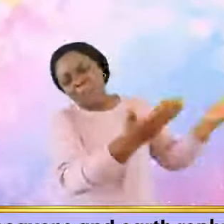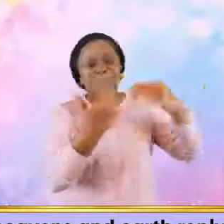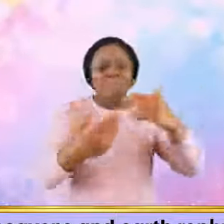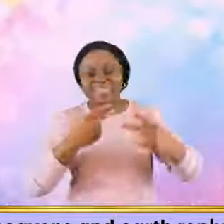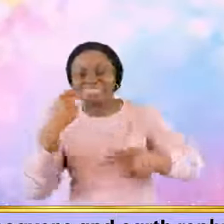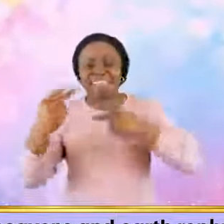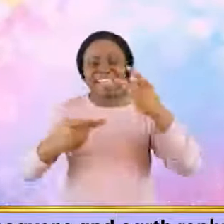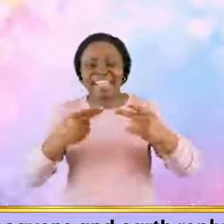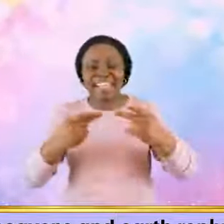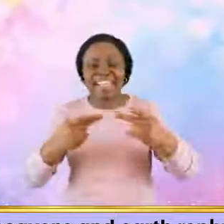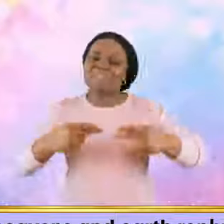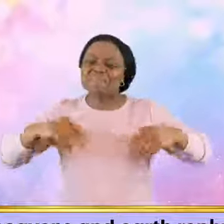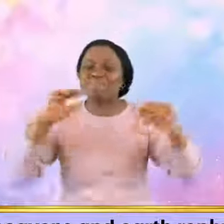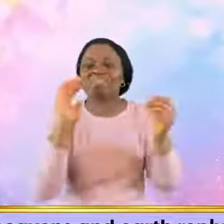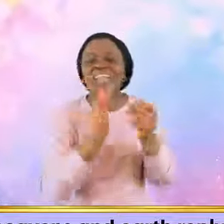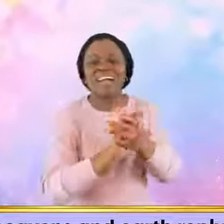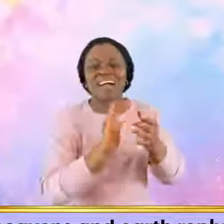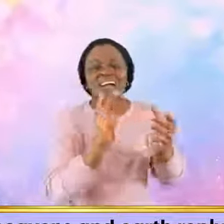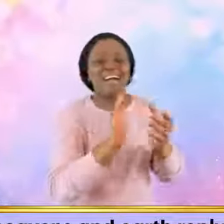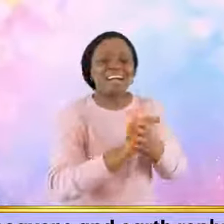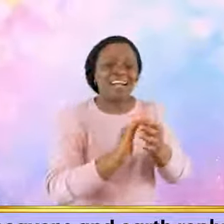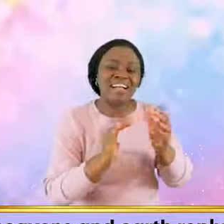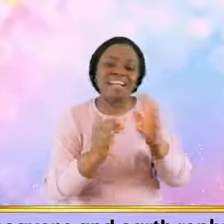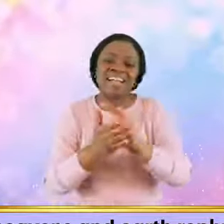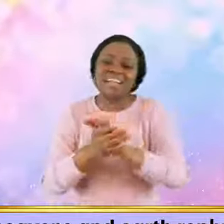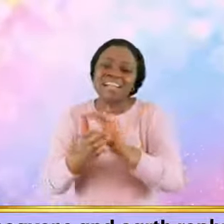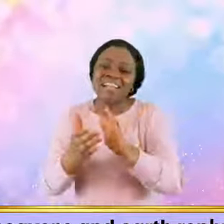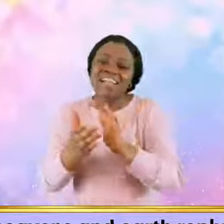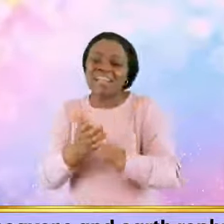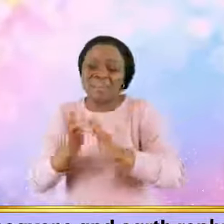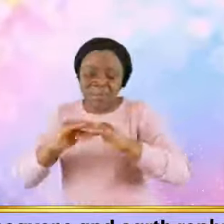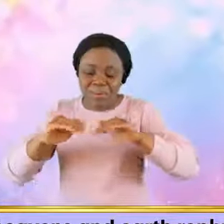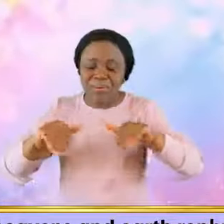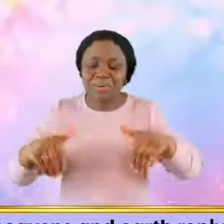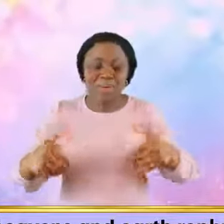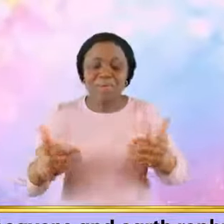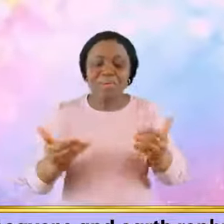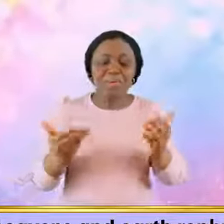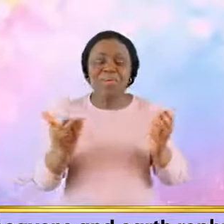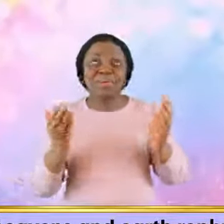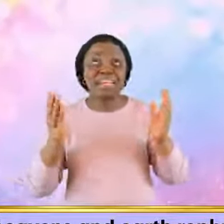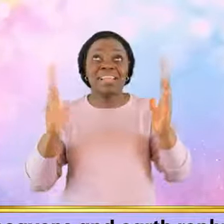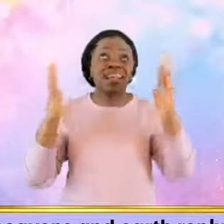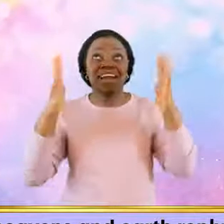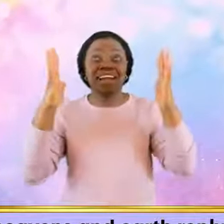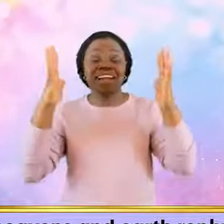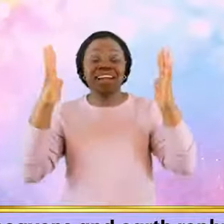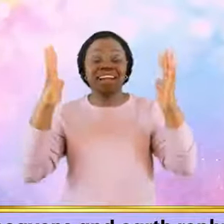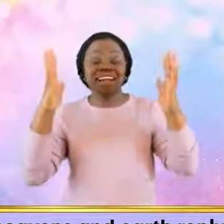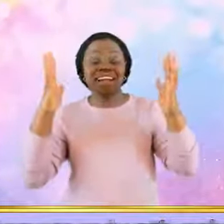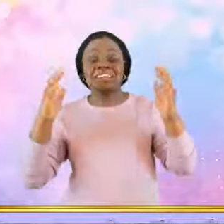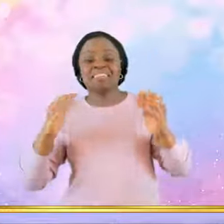reply, Alleluia! 5